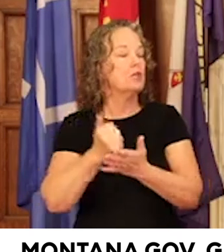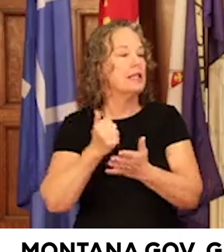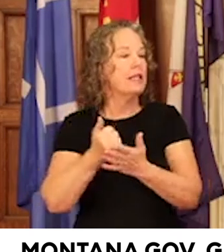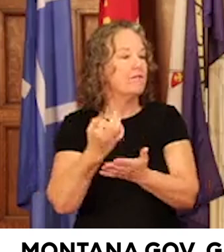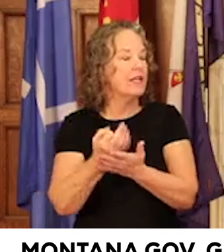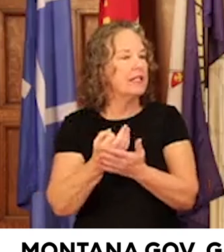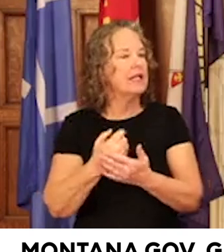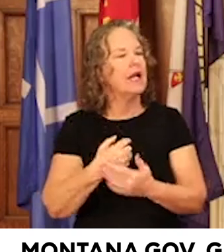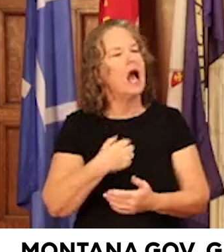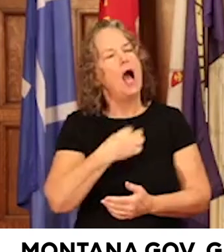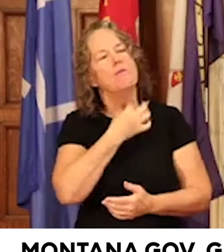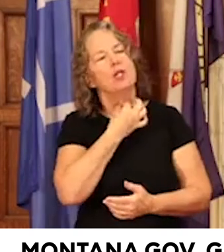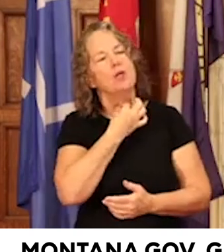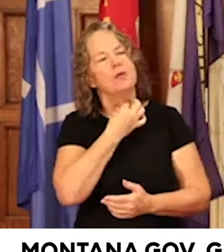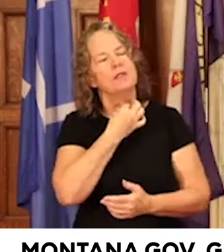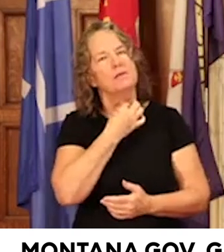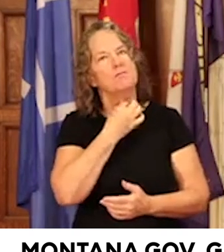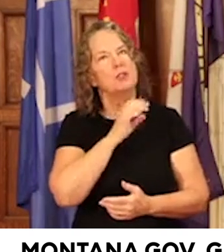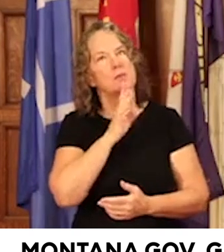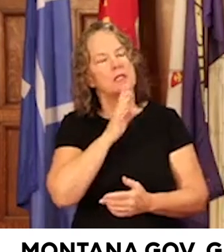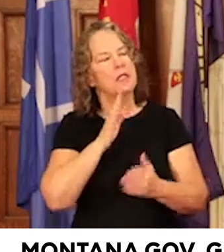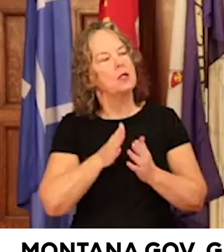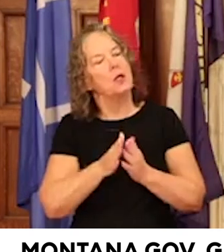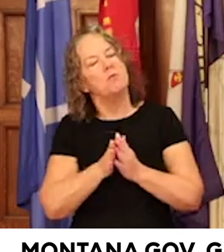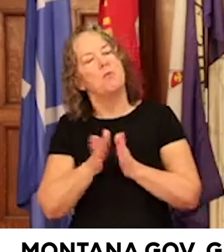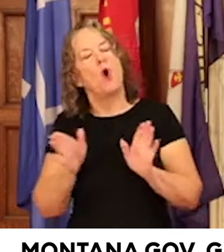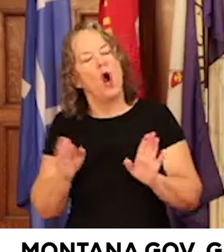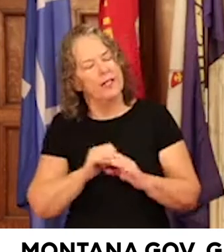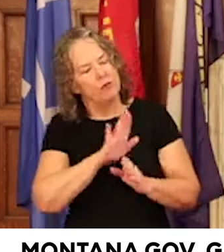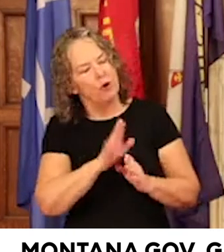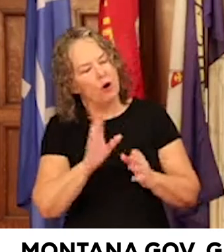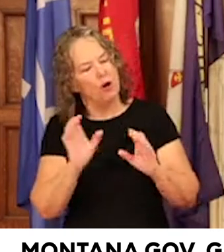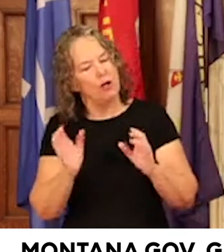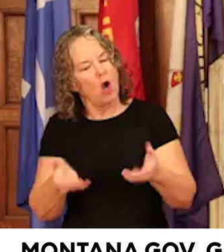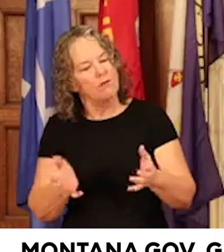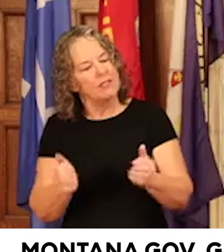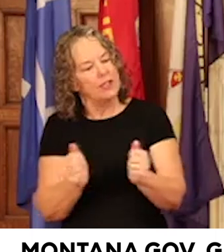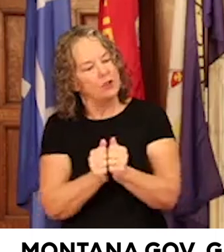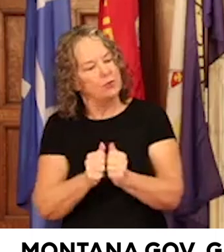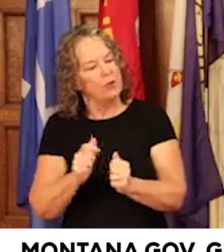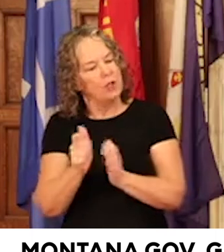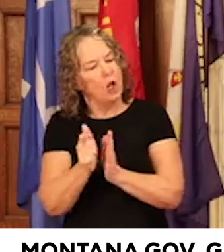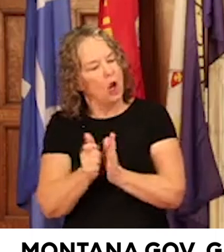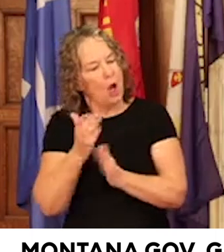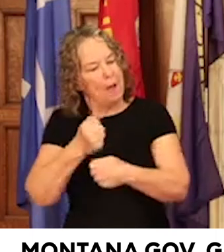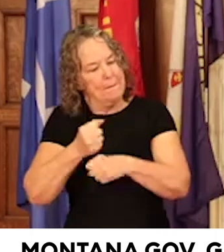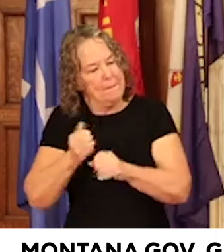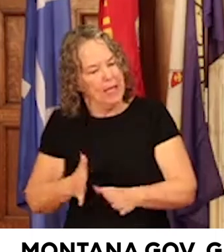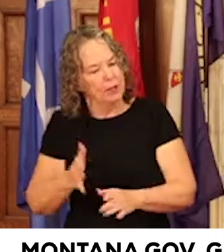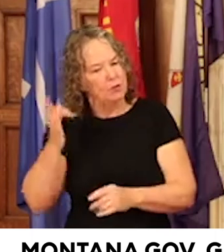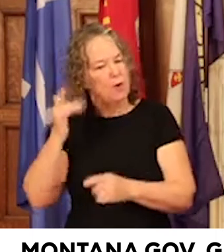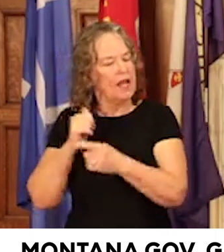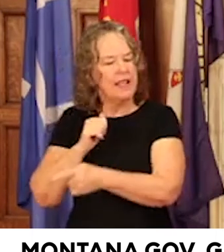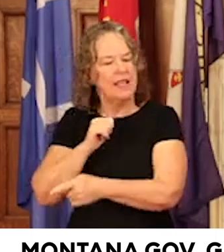curious, just speaking broadly in your conversations with lawmakers, why they haven't been voting to meet the executive budget